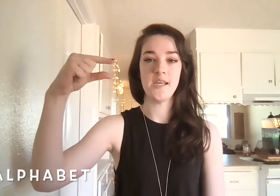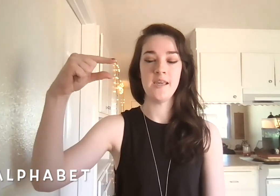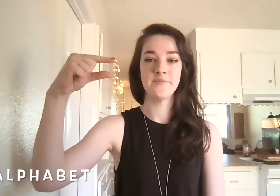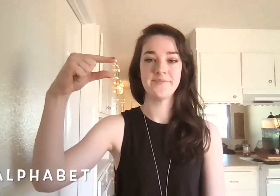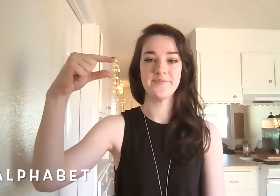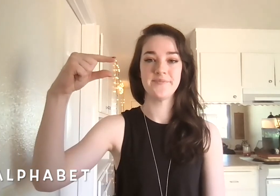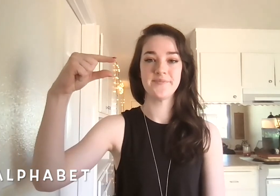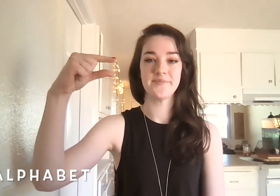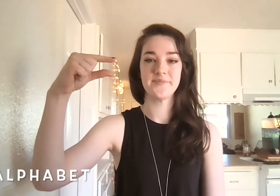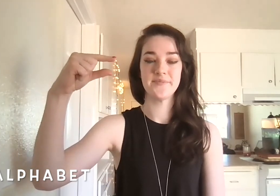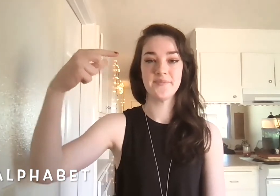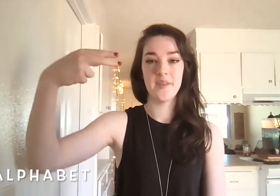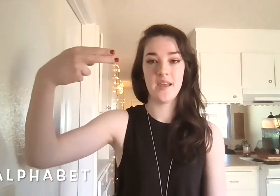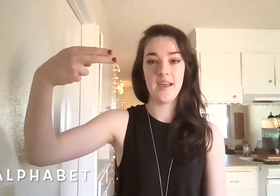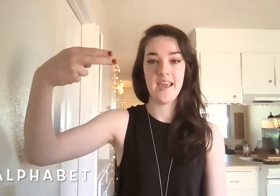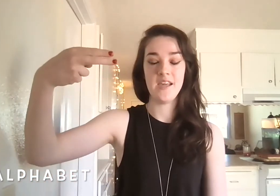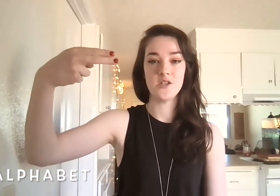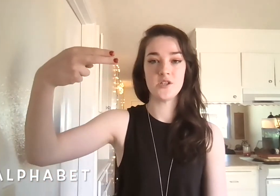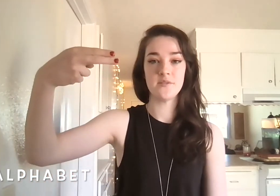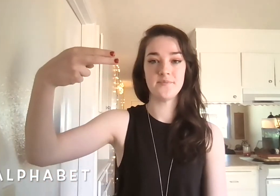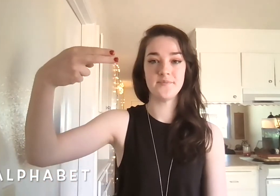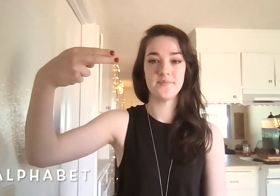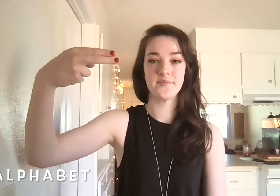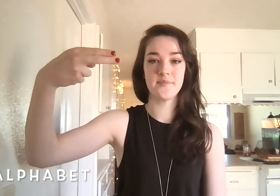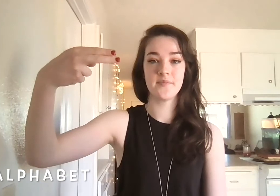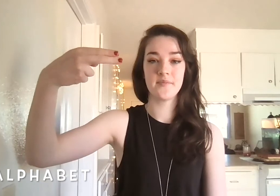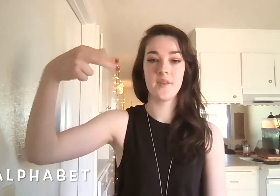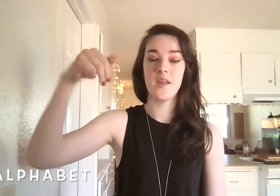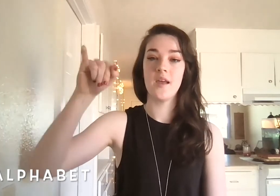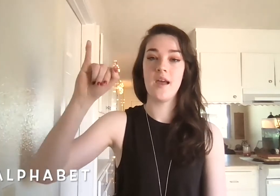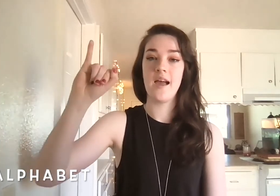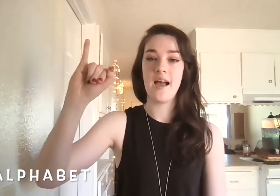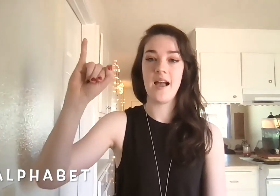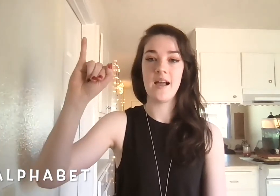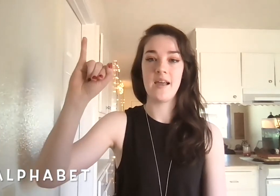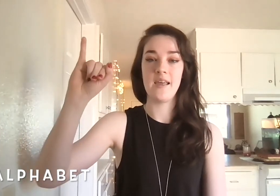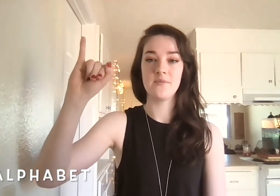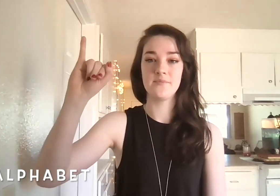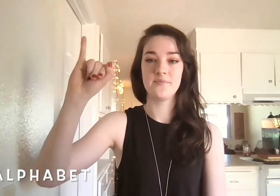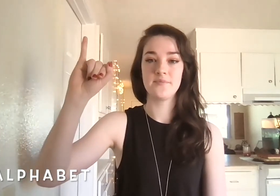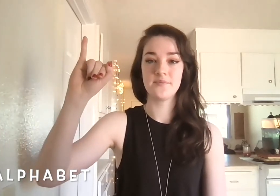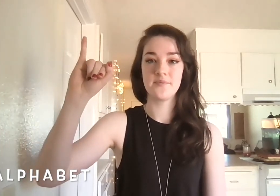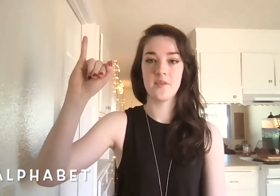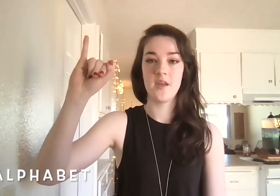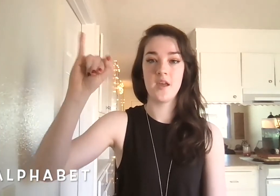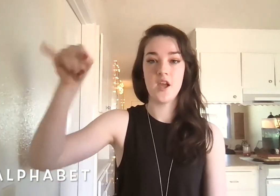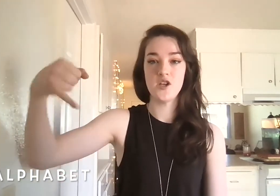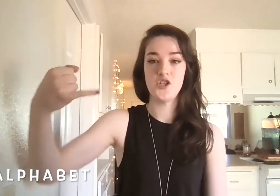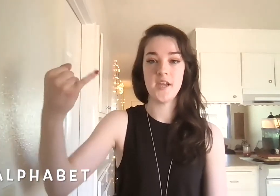h h i j